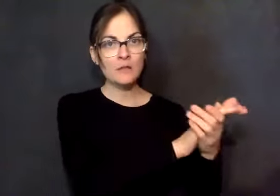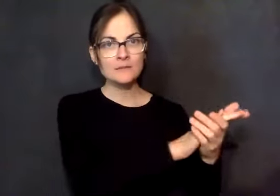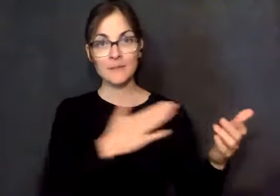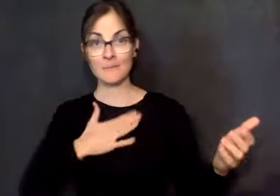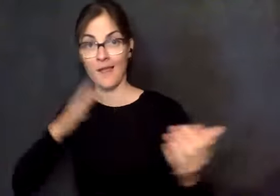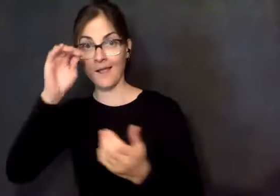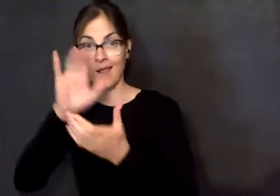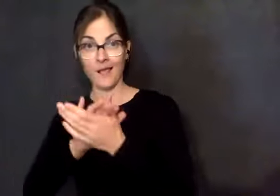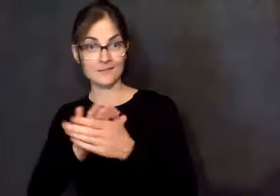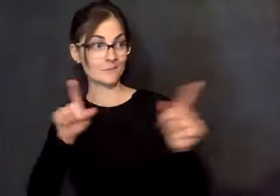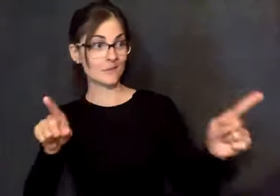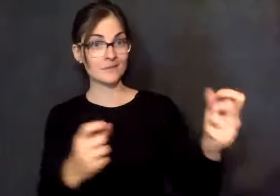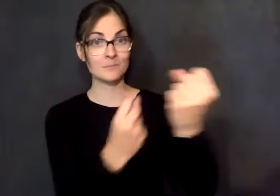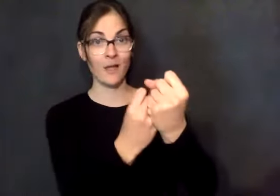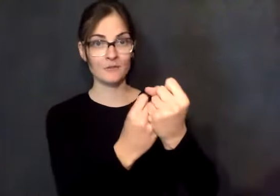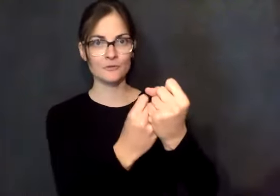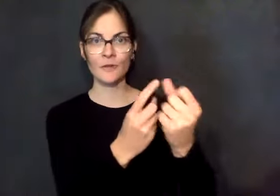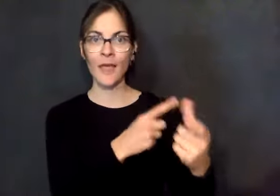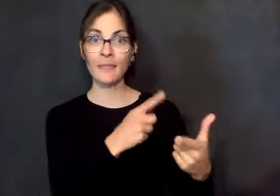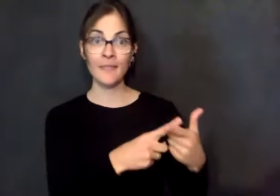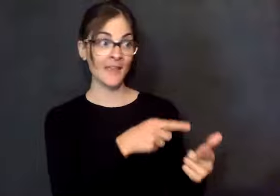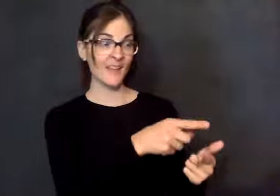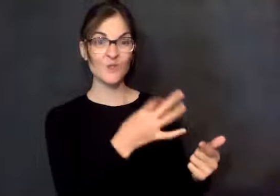help, in just one short year, they got divorced.